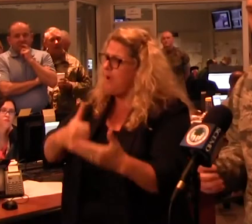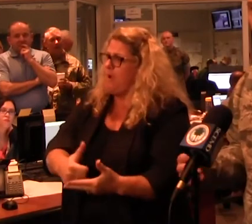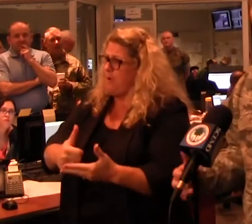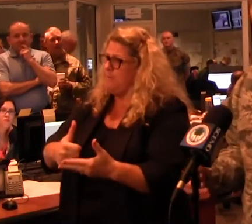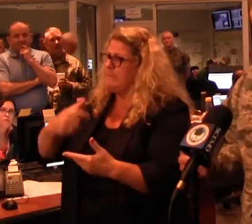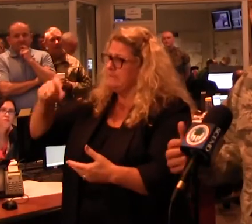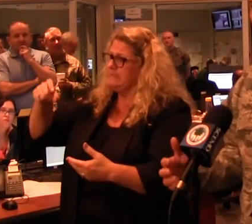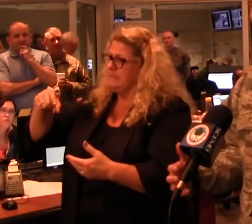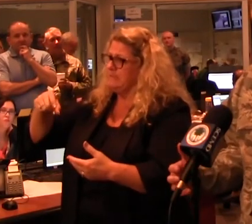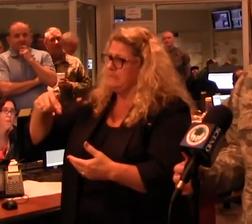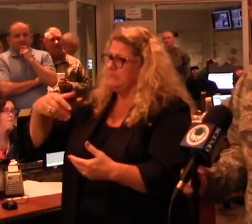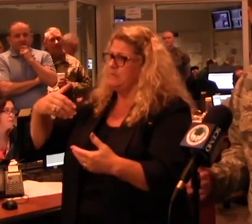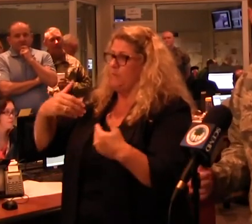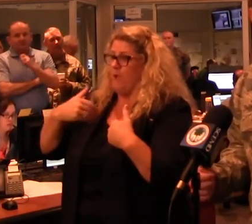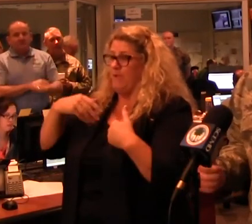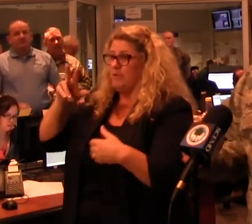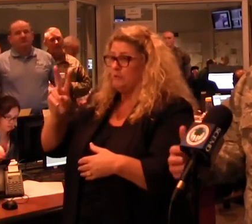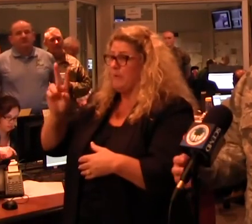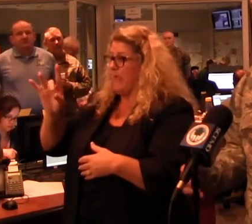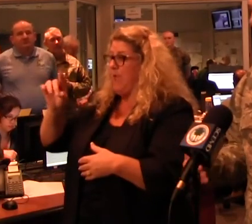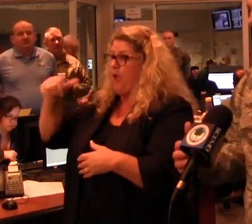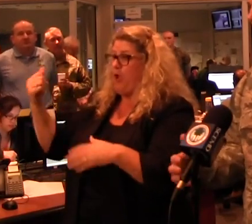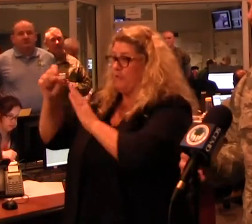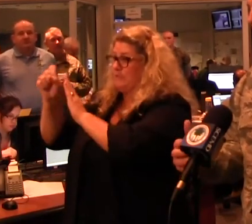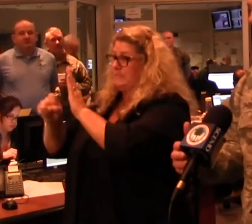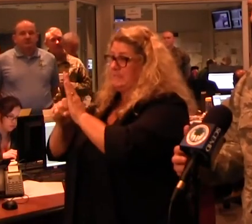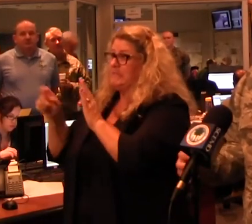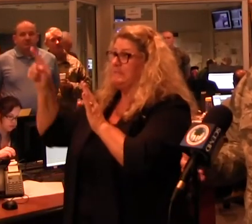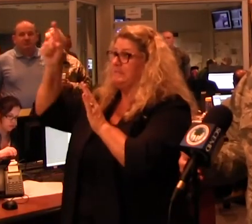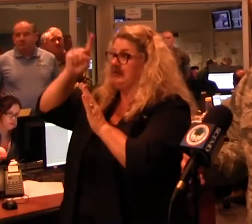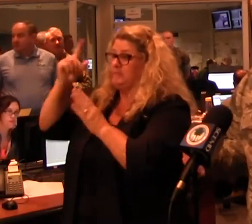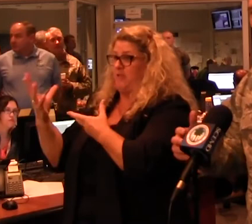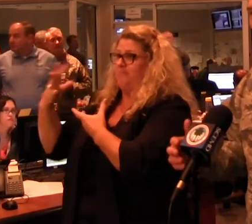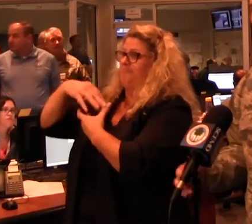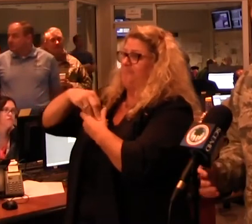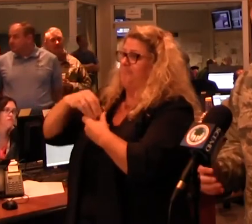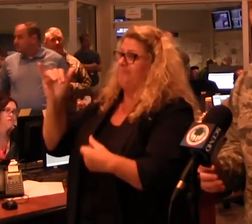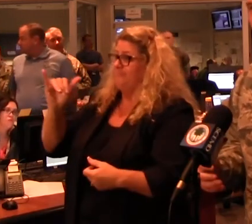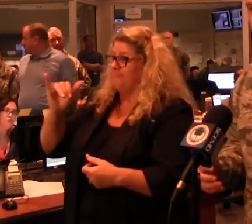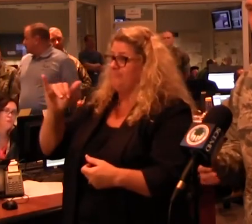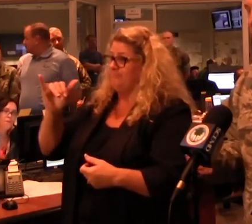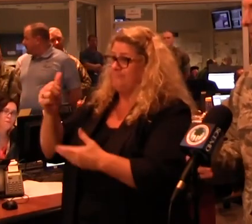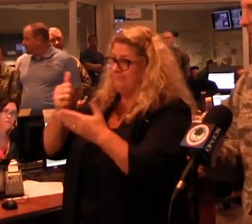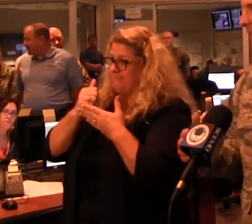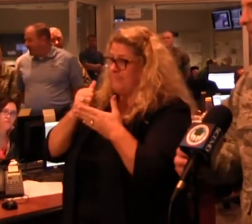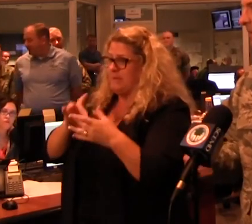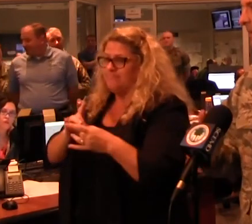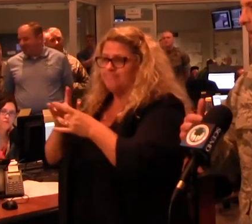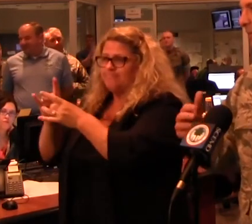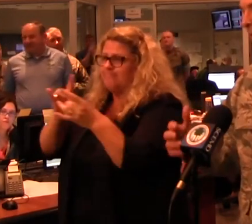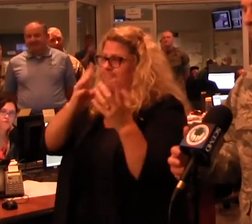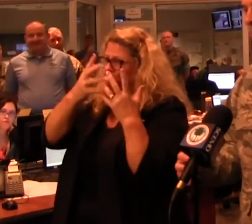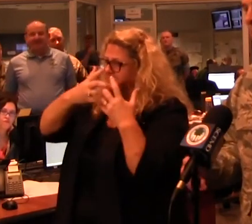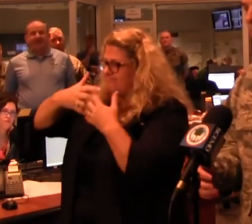needed it. You have 28 additional states outside of this as part of this response. All well synchronized with the state